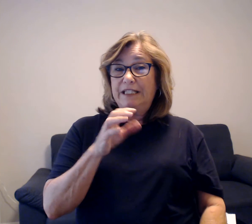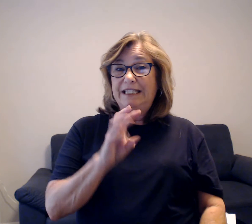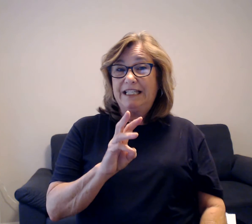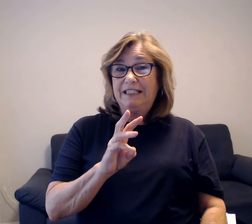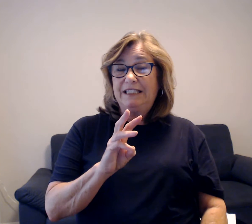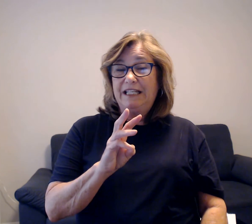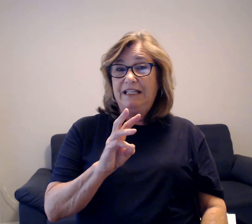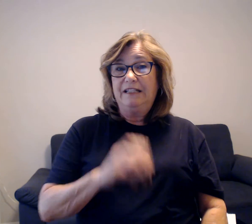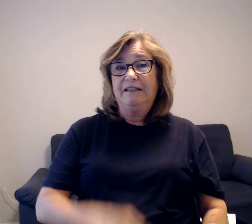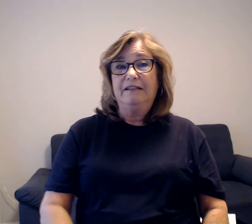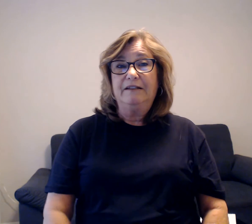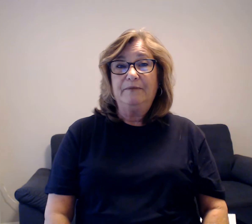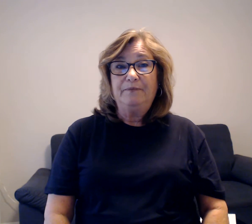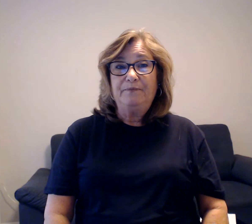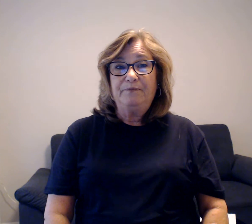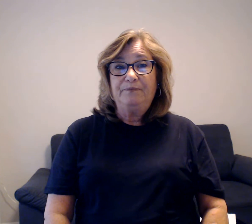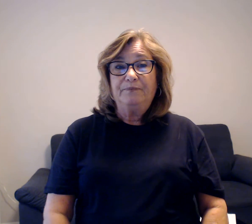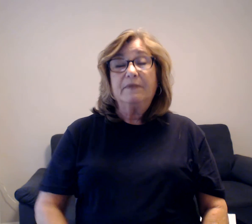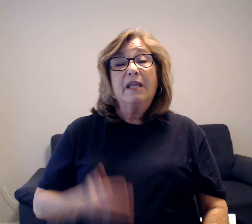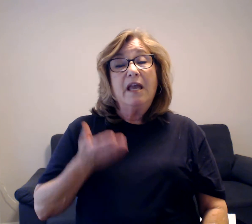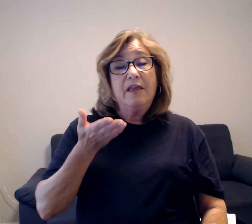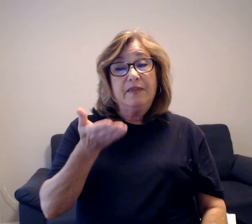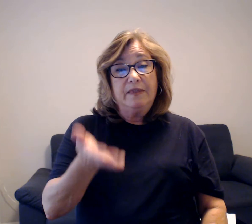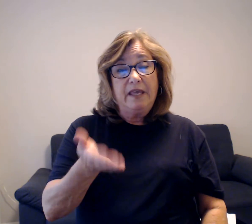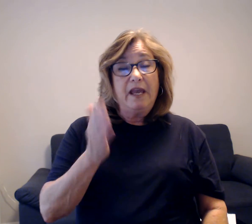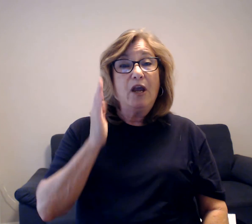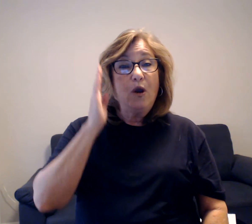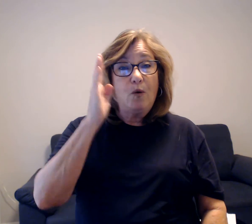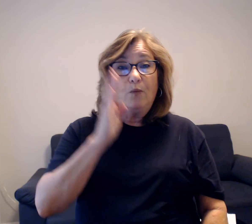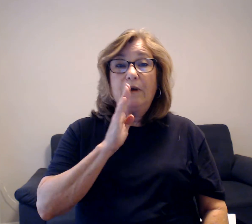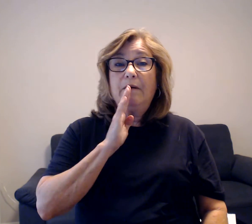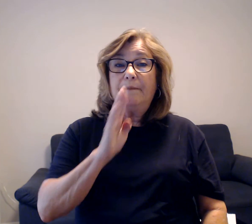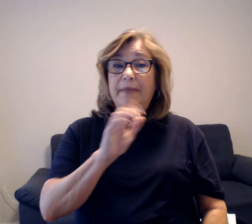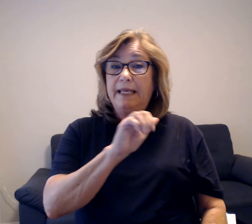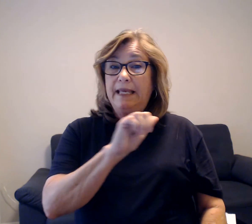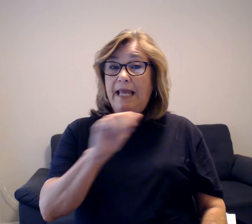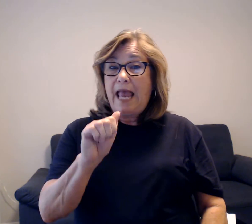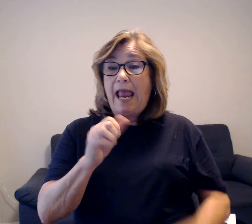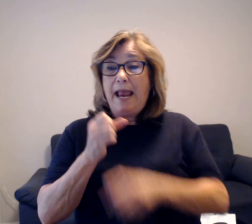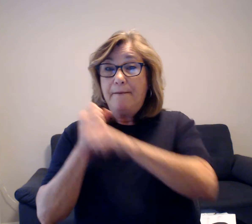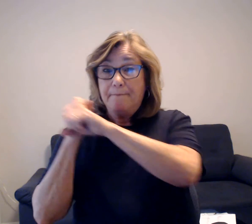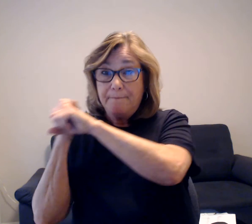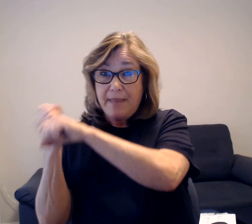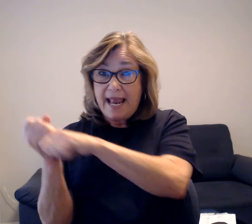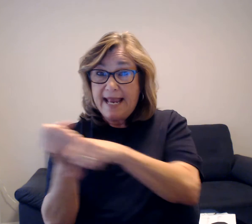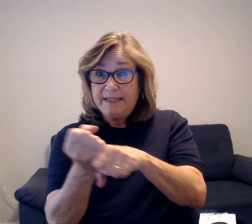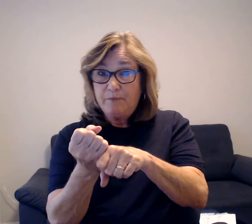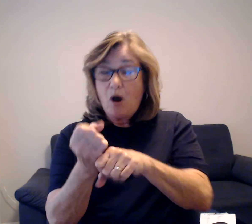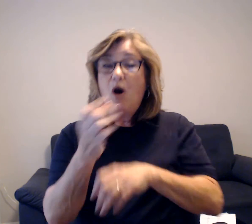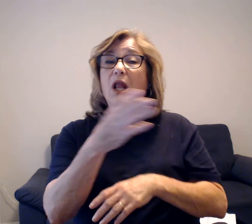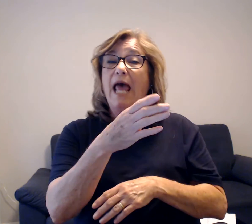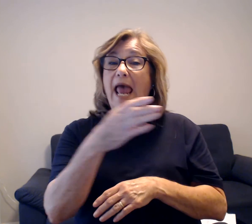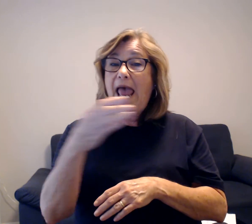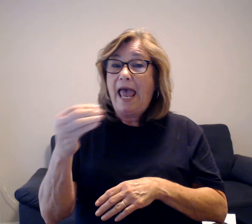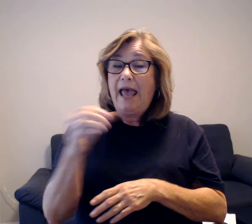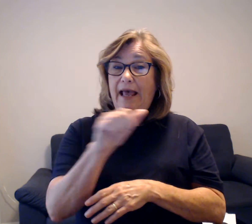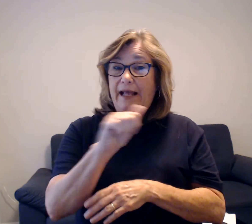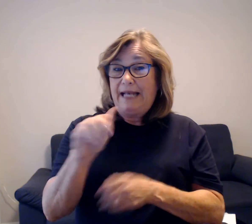The 20 There will be a baseball and a soccer game at the